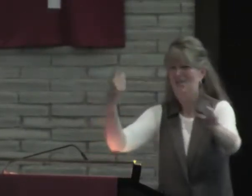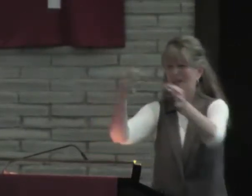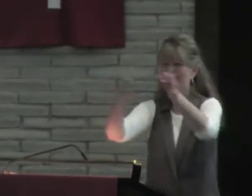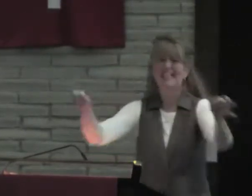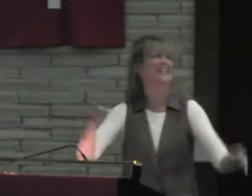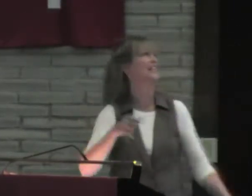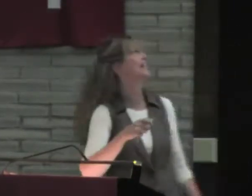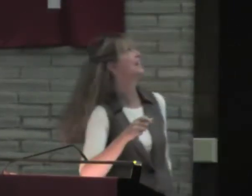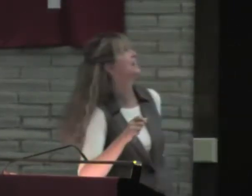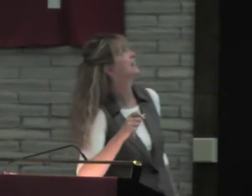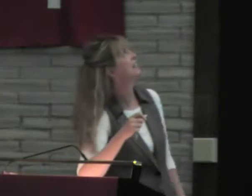Just one sentence. sentence.